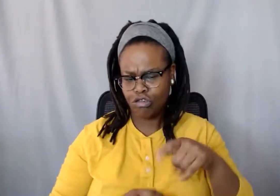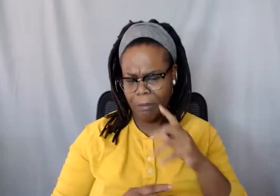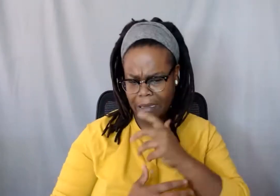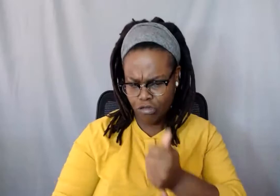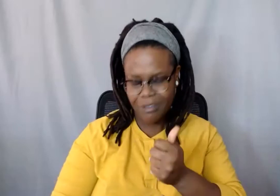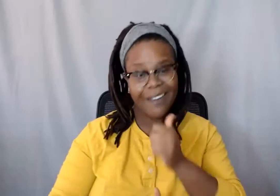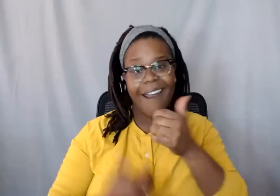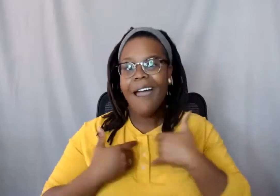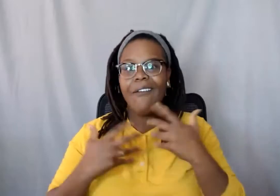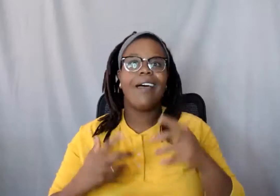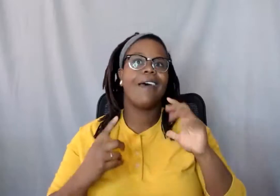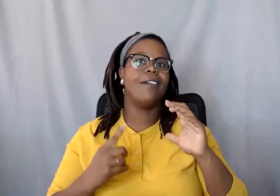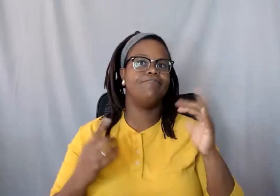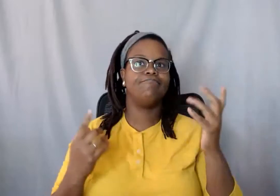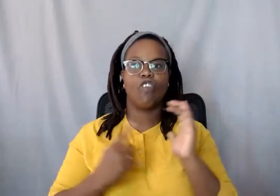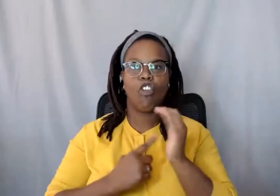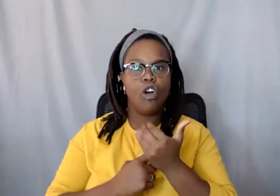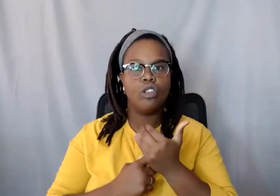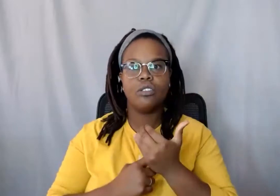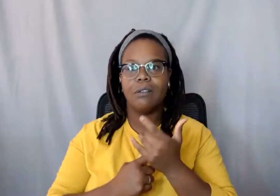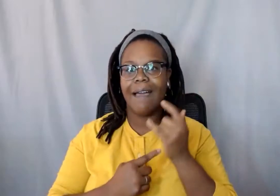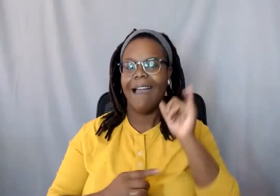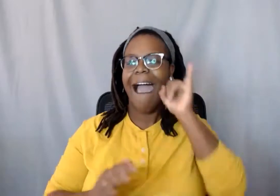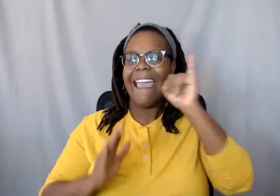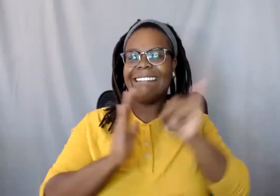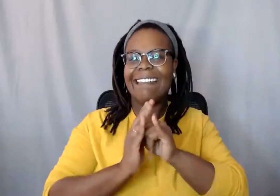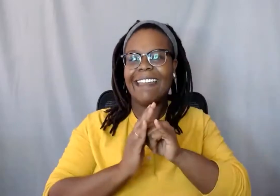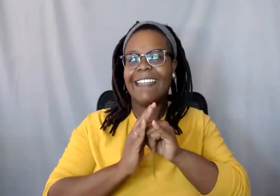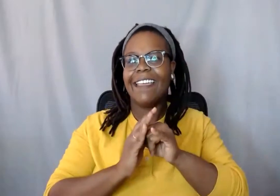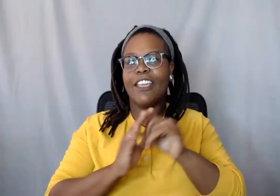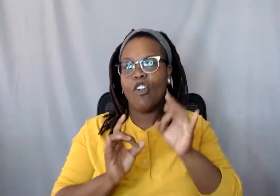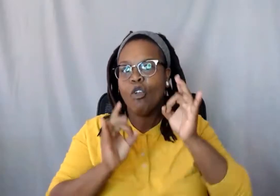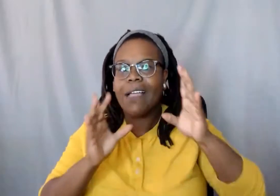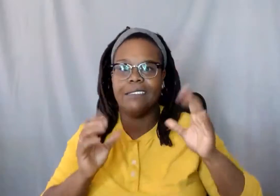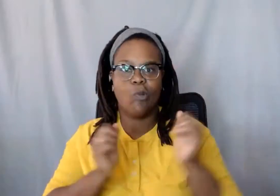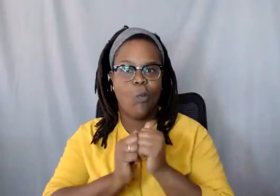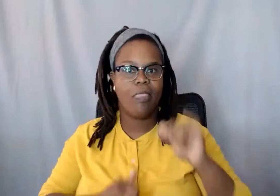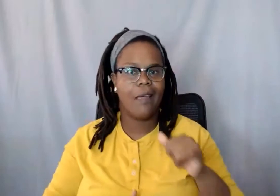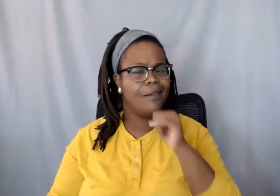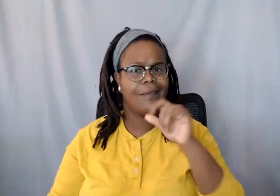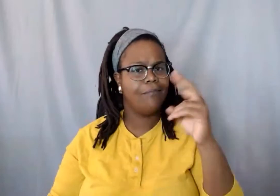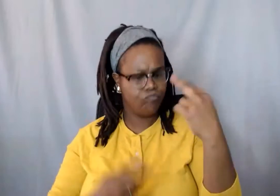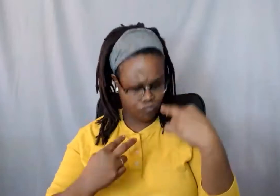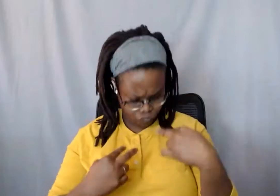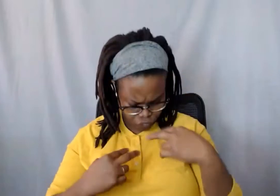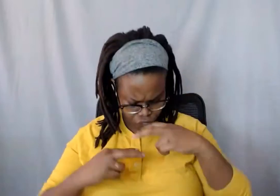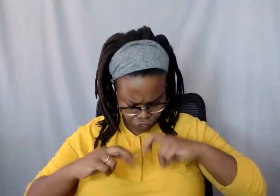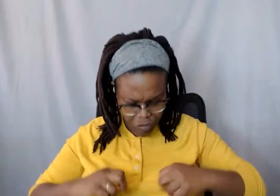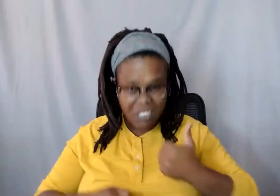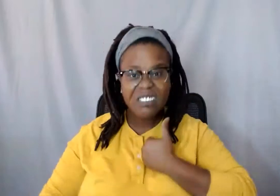I had like a lot of identity crisis with the idea of me being, seeing myself as Black. But as I'd gone through and grown and matured, I started looking at